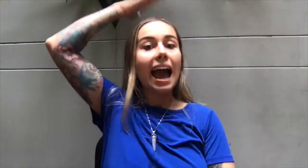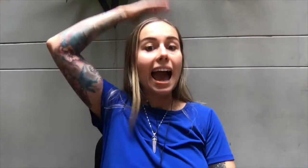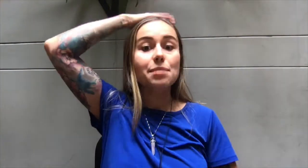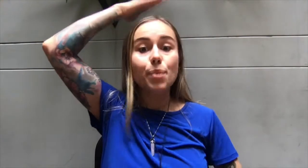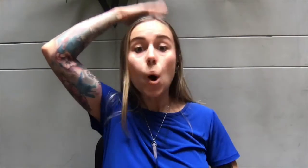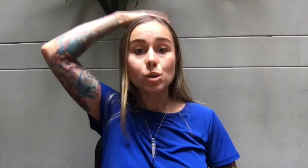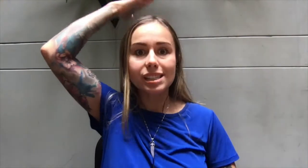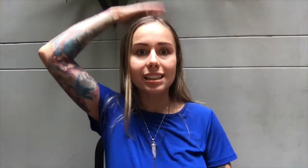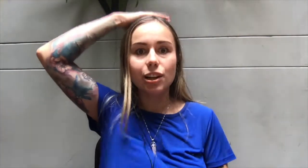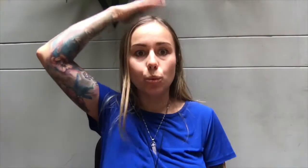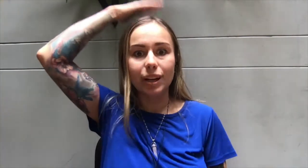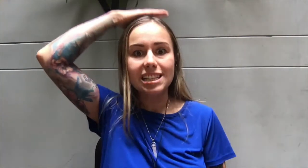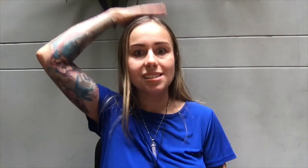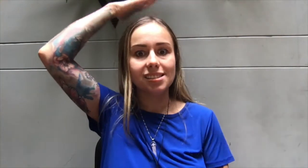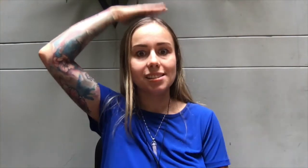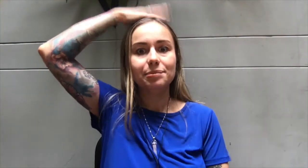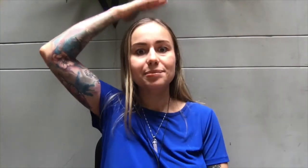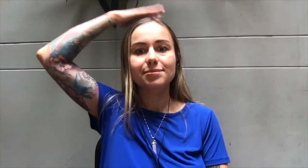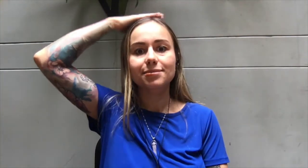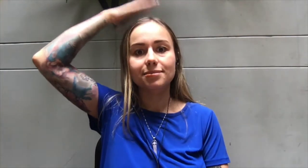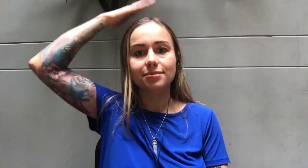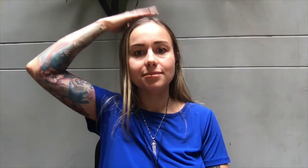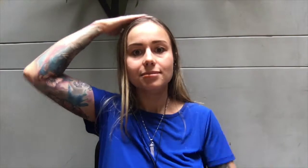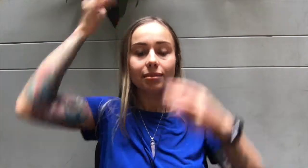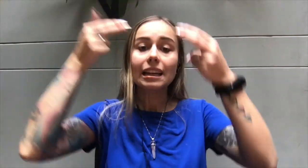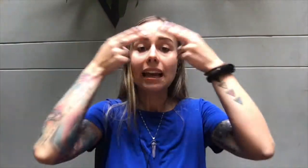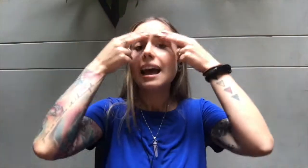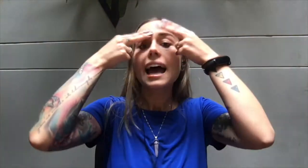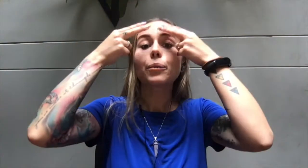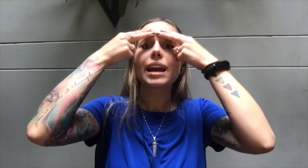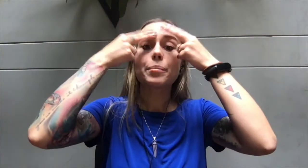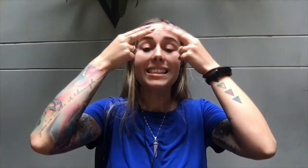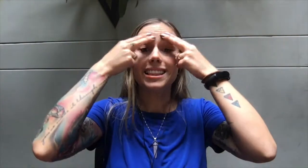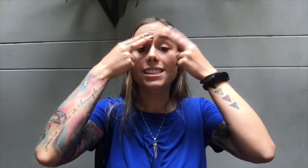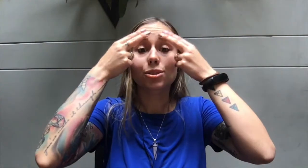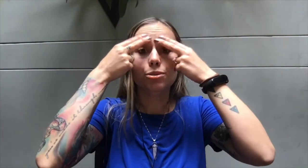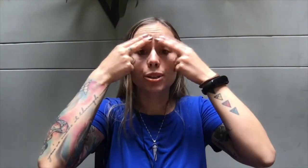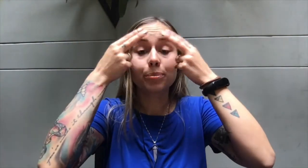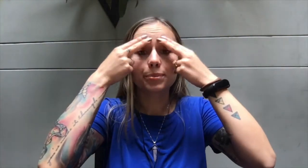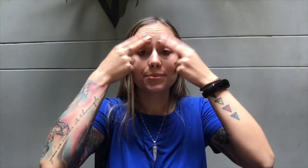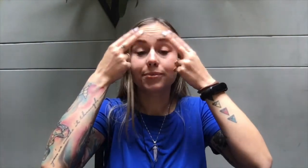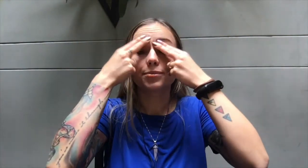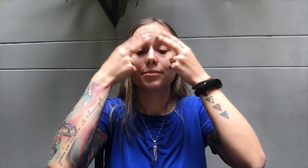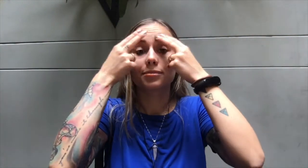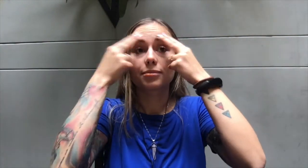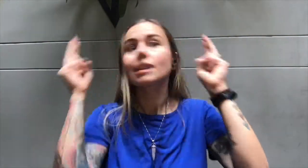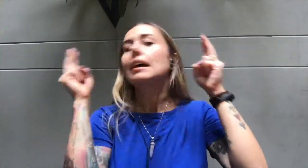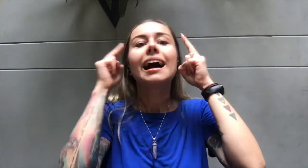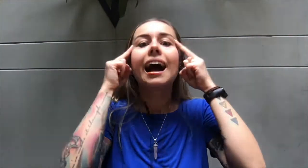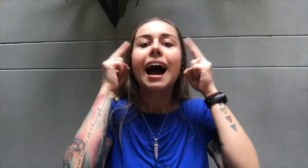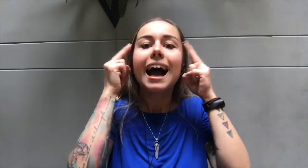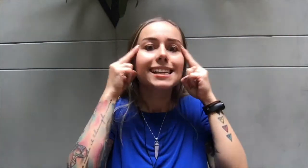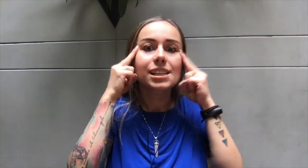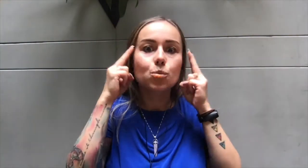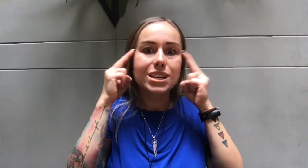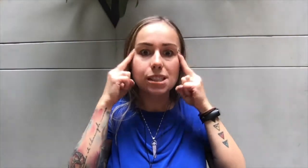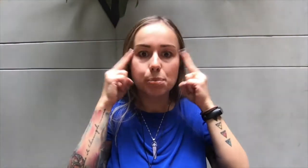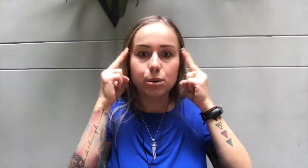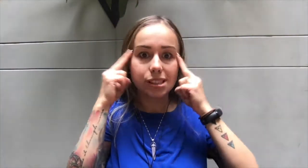And posting their wins. And when I'm in this group, I see wins posted